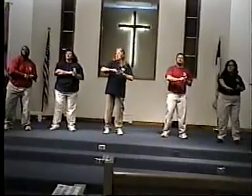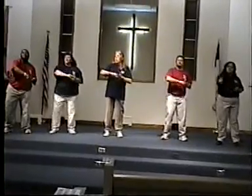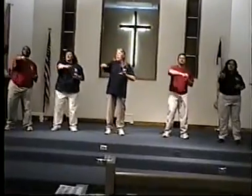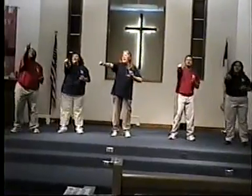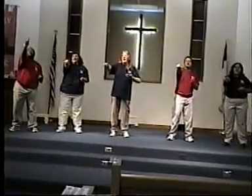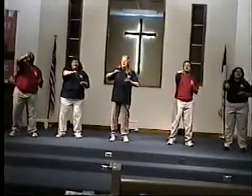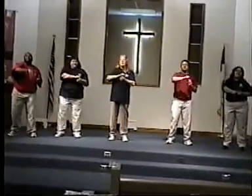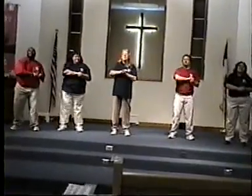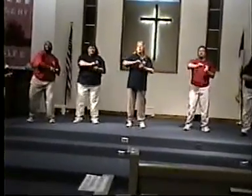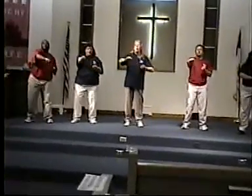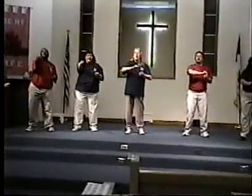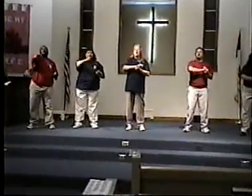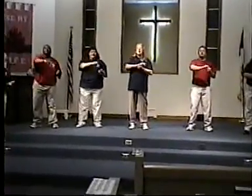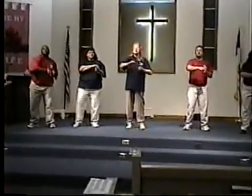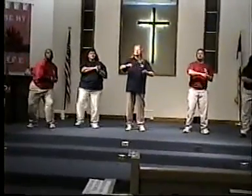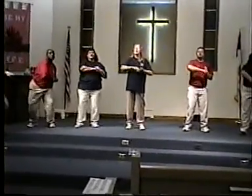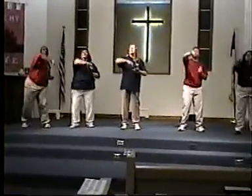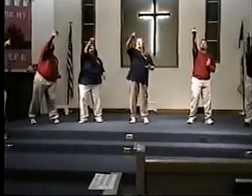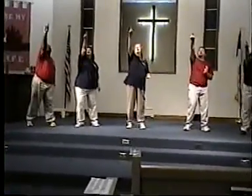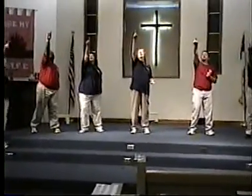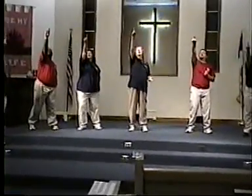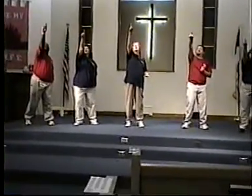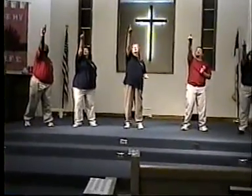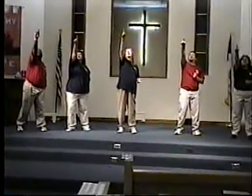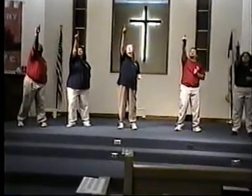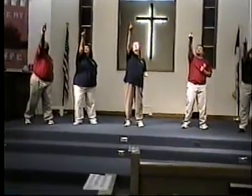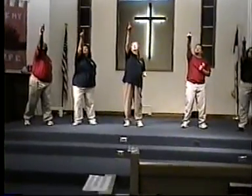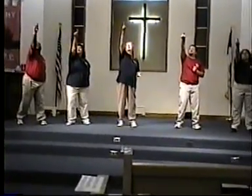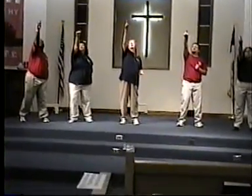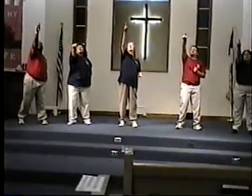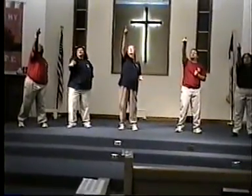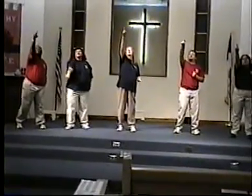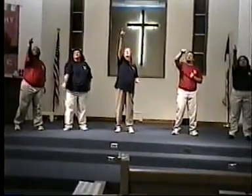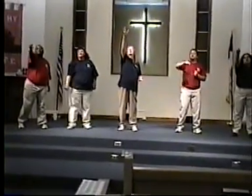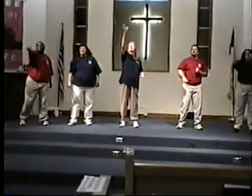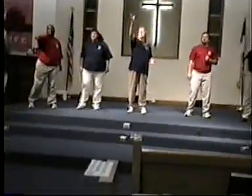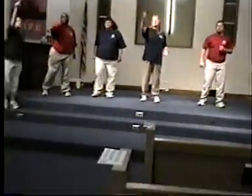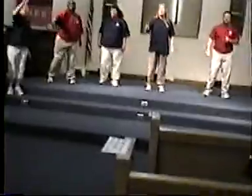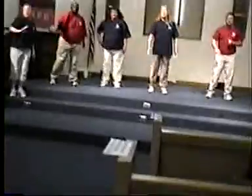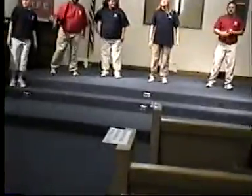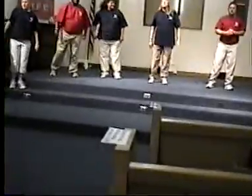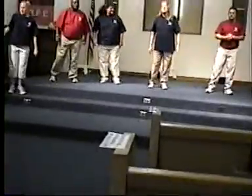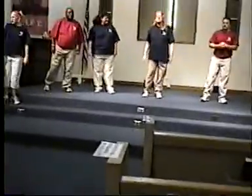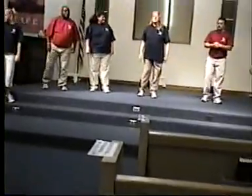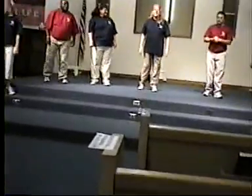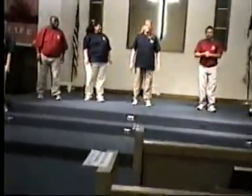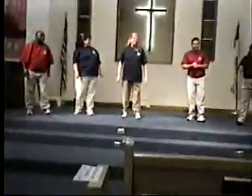away Washed away Thank you you Thank